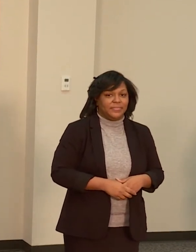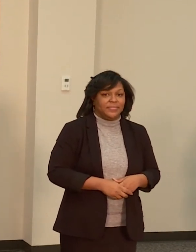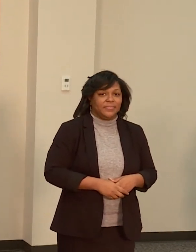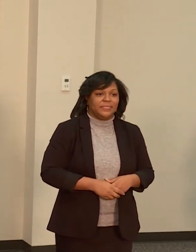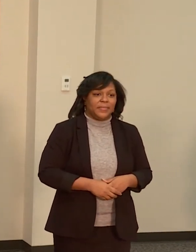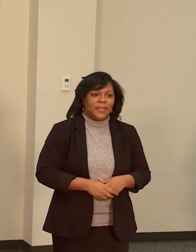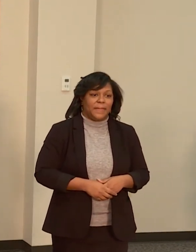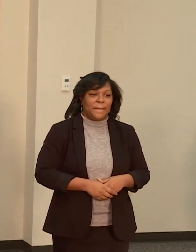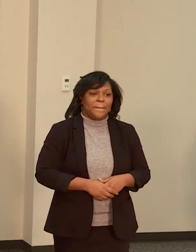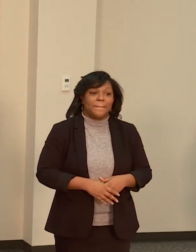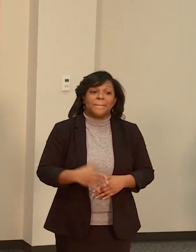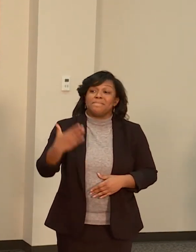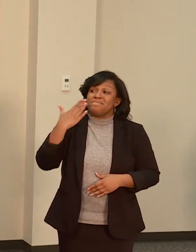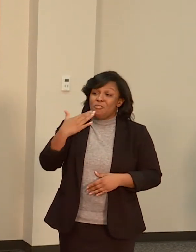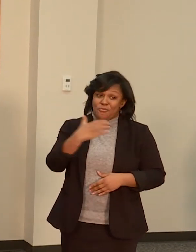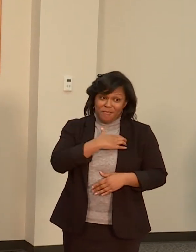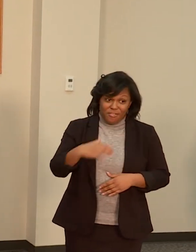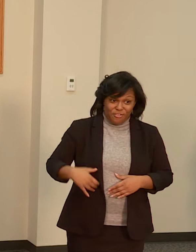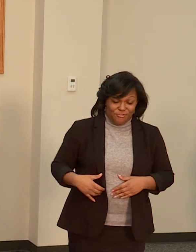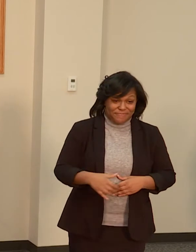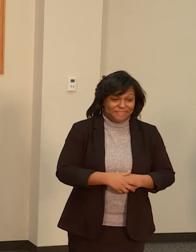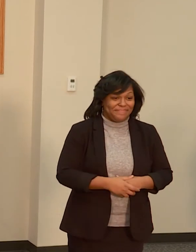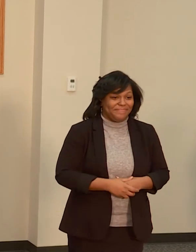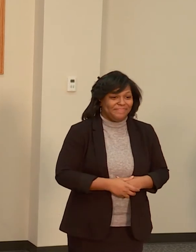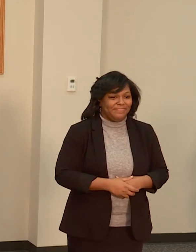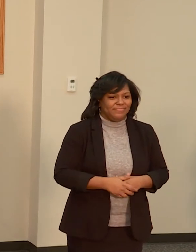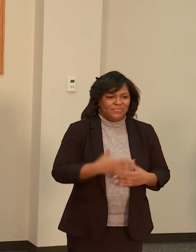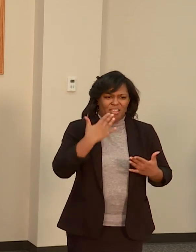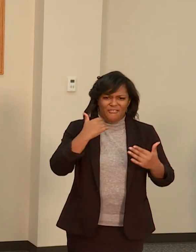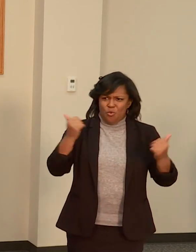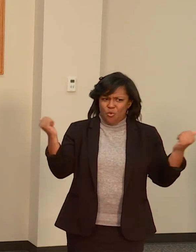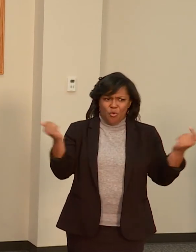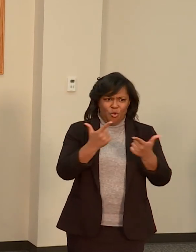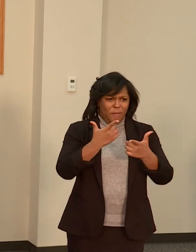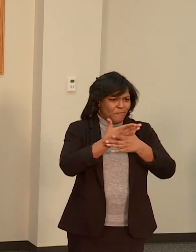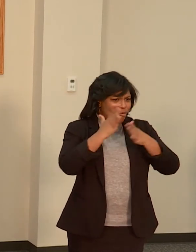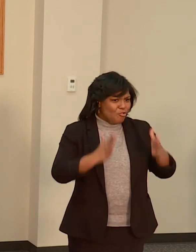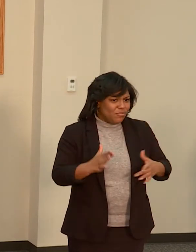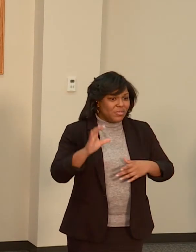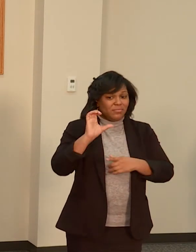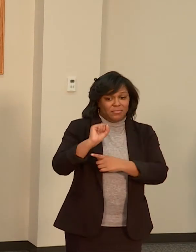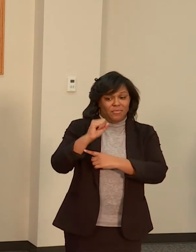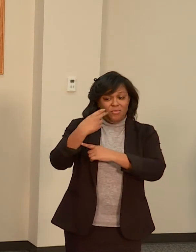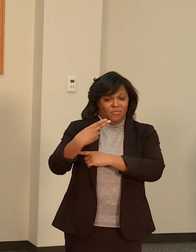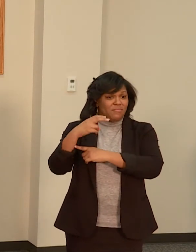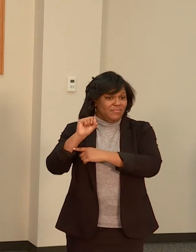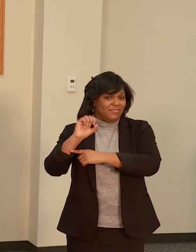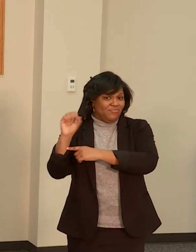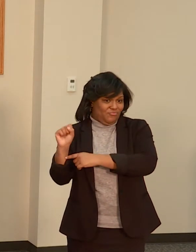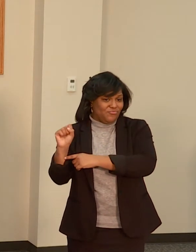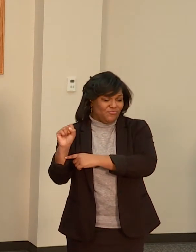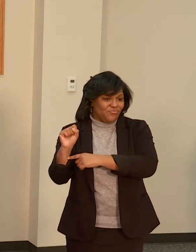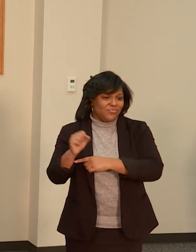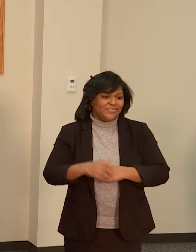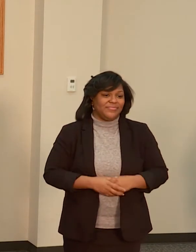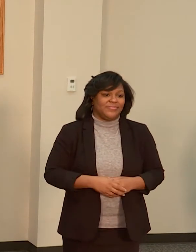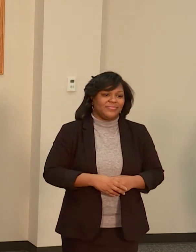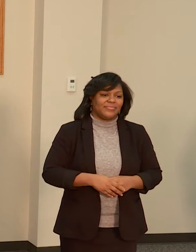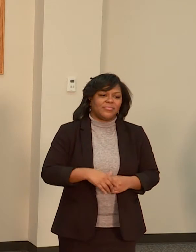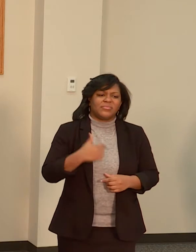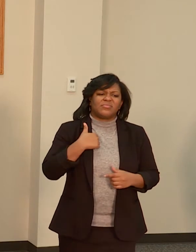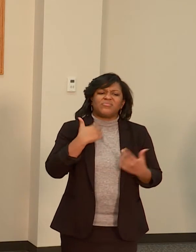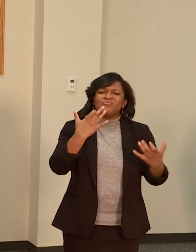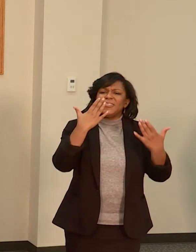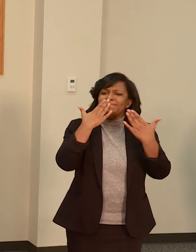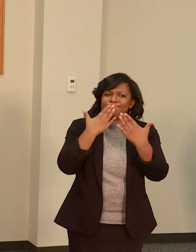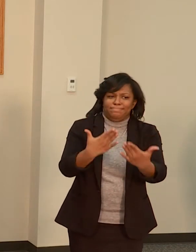Thank you, Mayor, and thank you to all the partners, the stable schools, stable homes. We are so grateful to